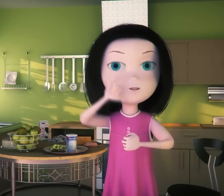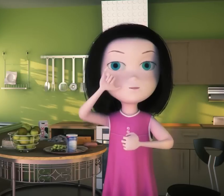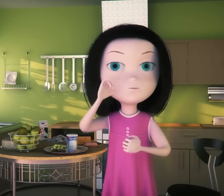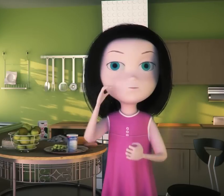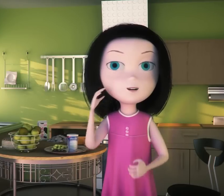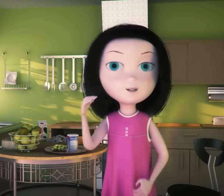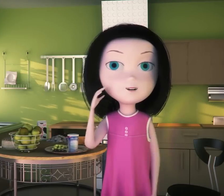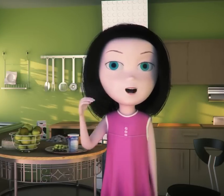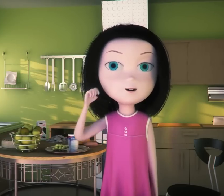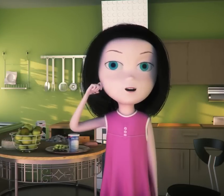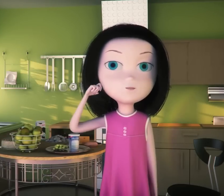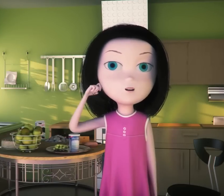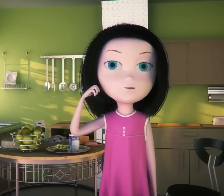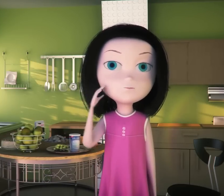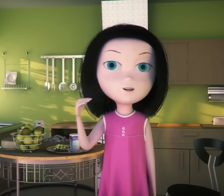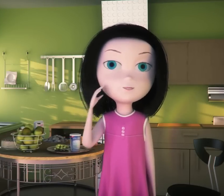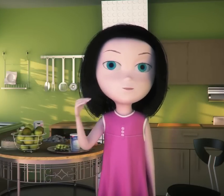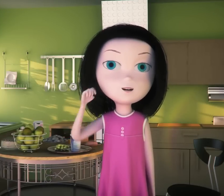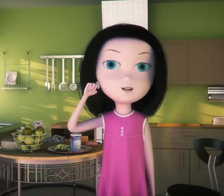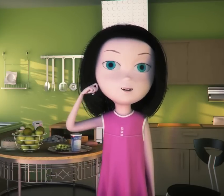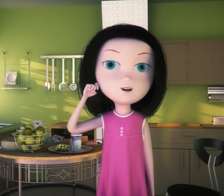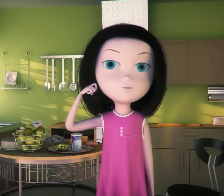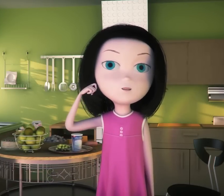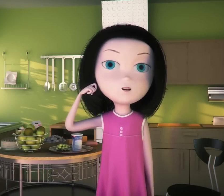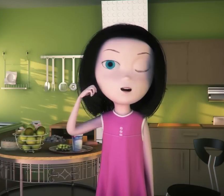Peach and apple, peach, peach and apple Peach